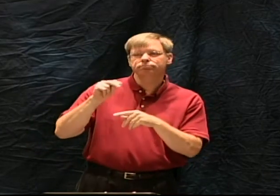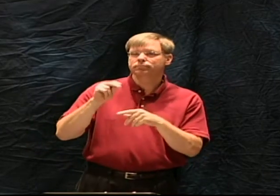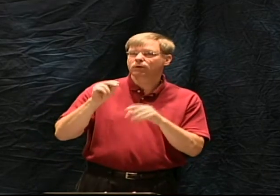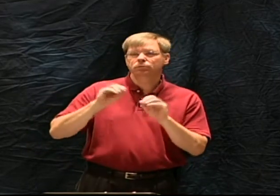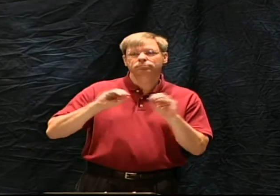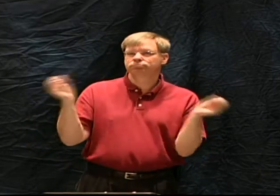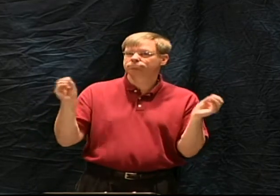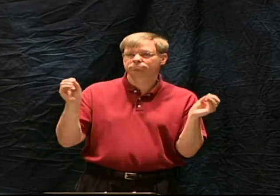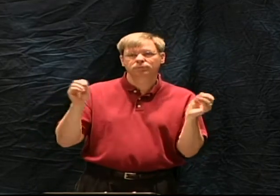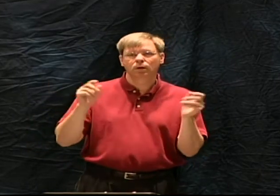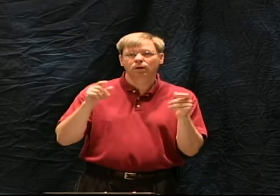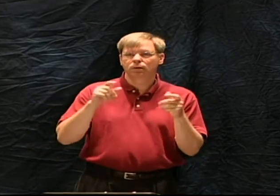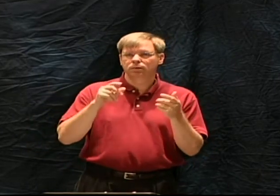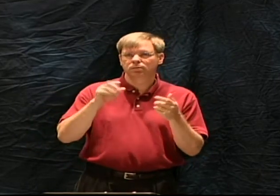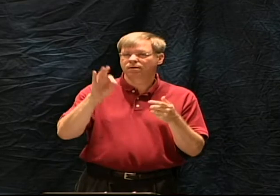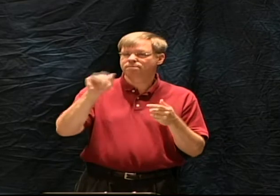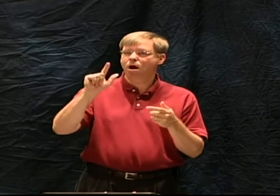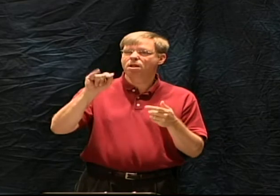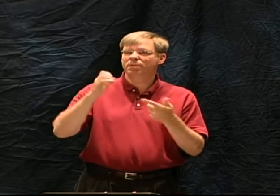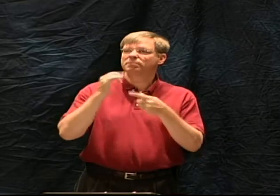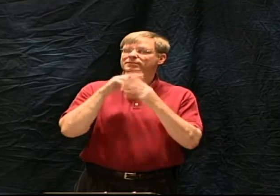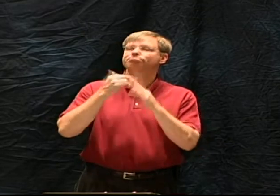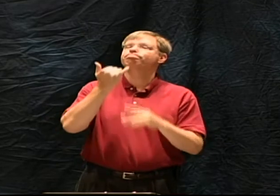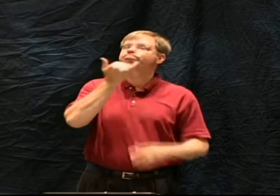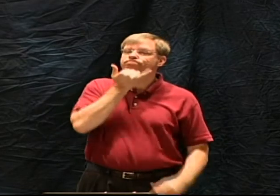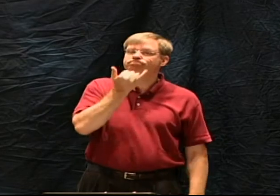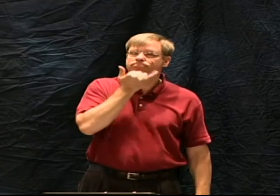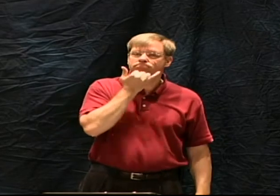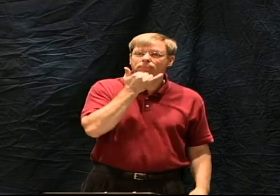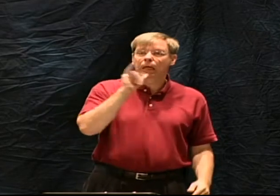It doesn't mean that he can't fall, but rather that he can't fail.